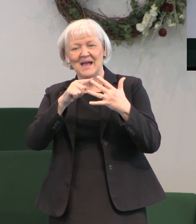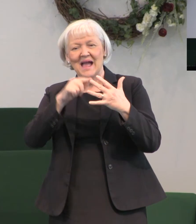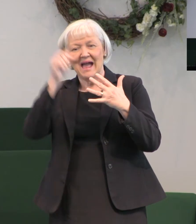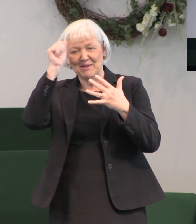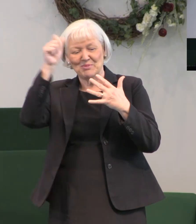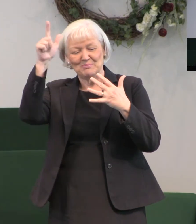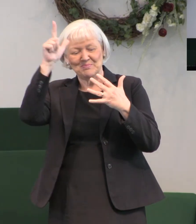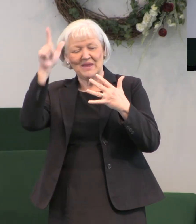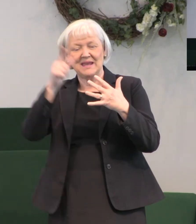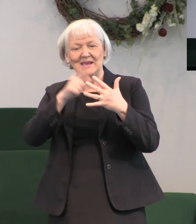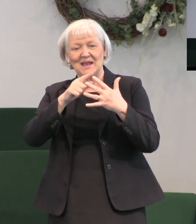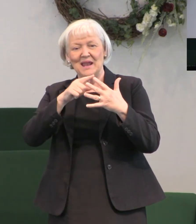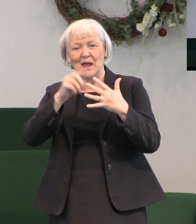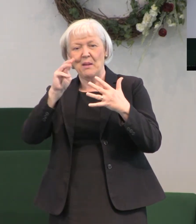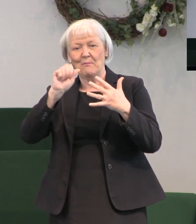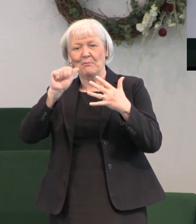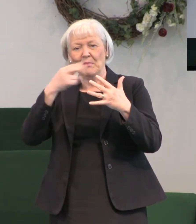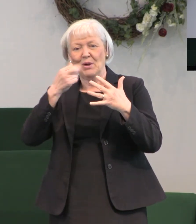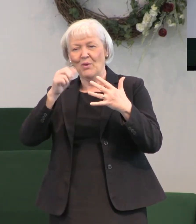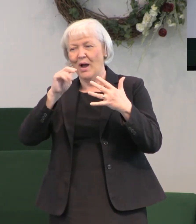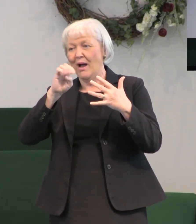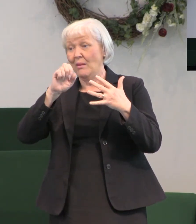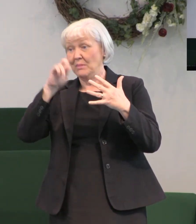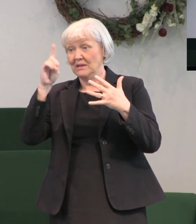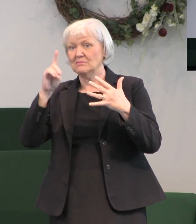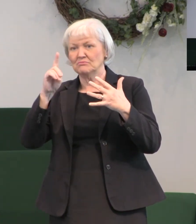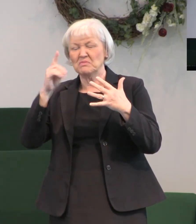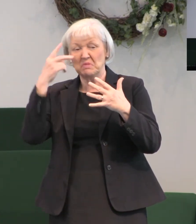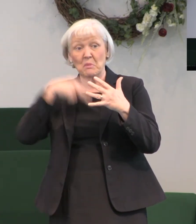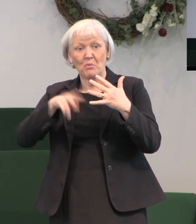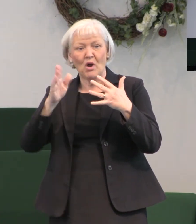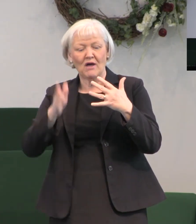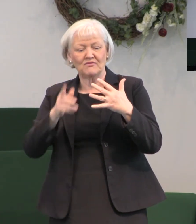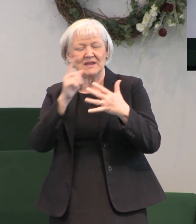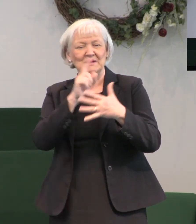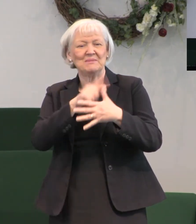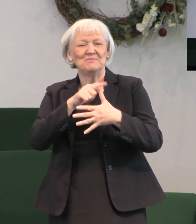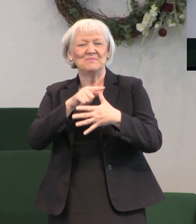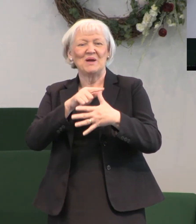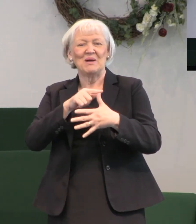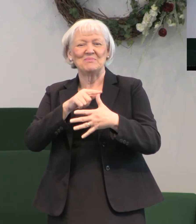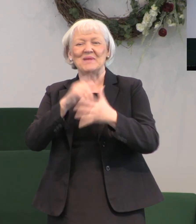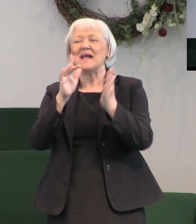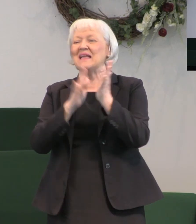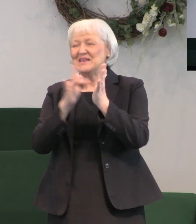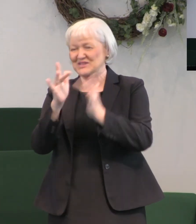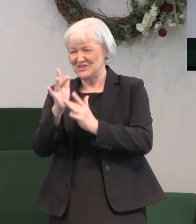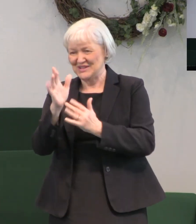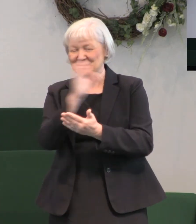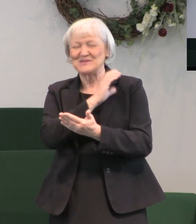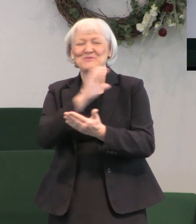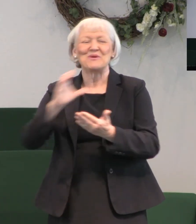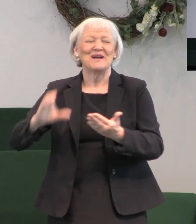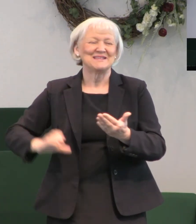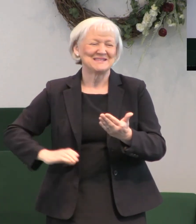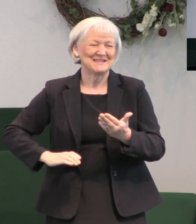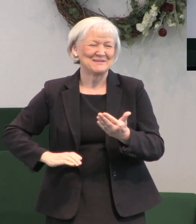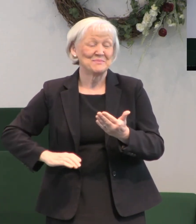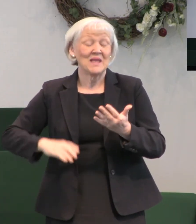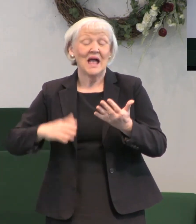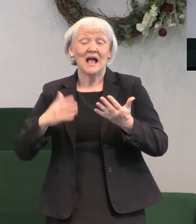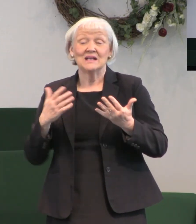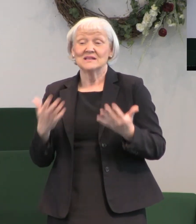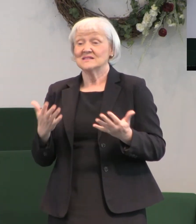Number two was Muhammad, the prophet. And number one was Jesus Christ. So even